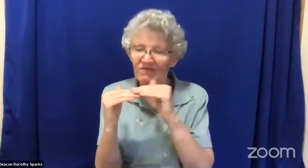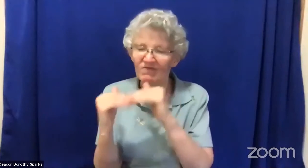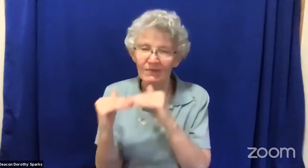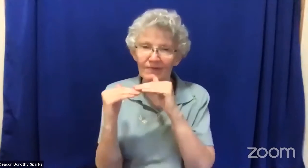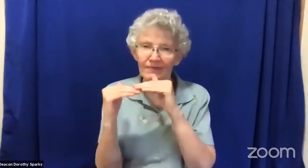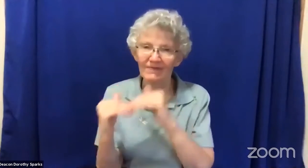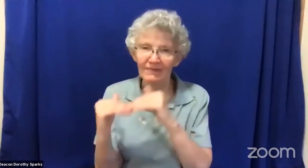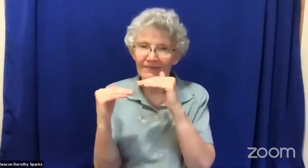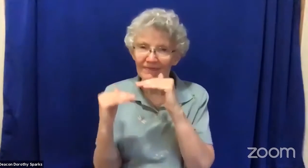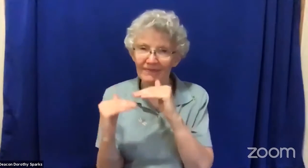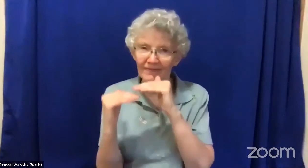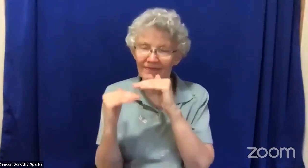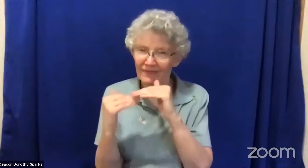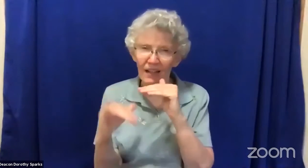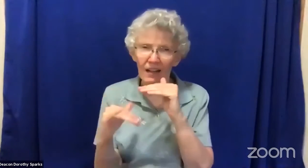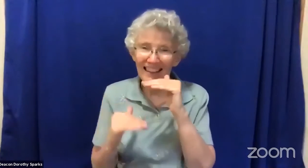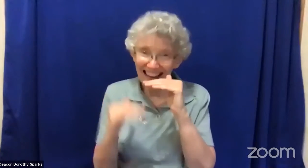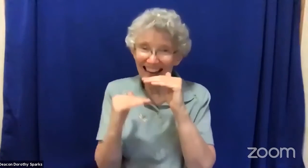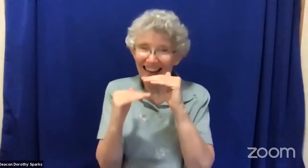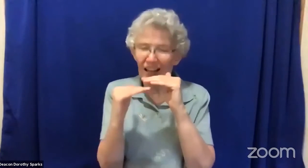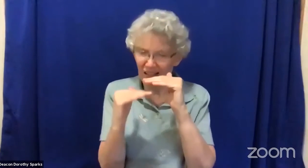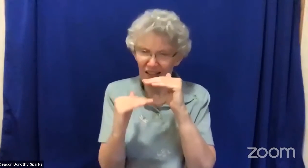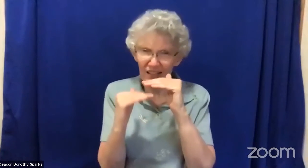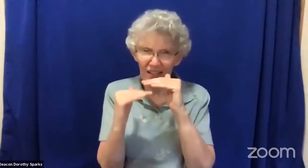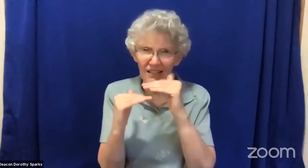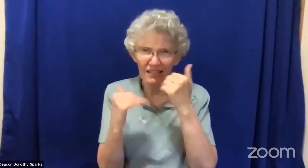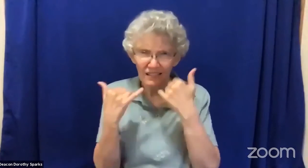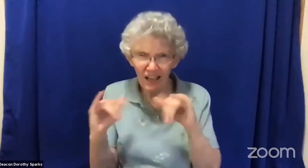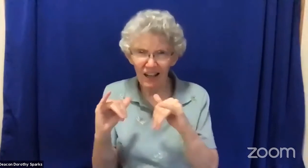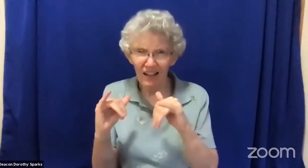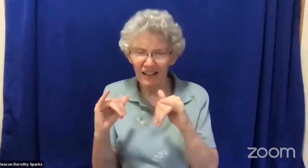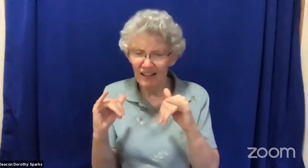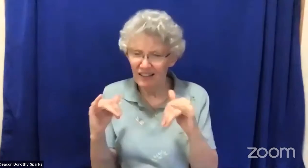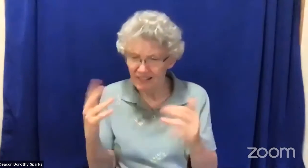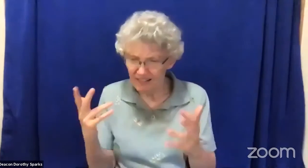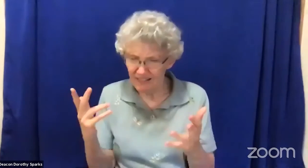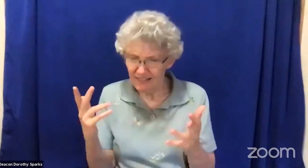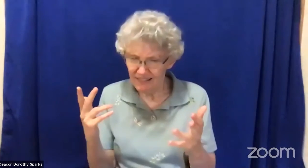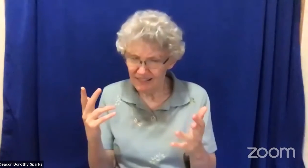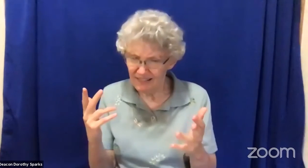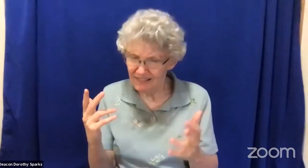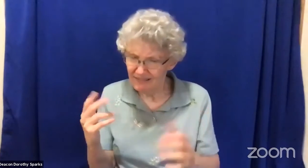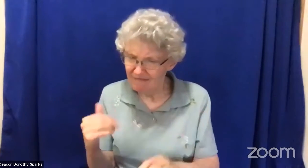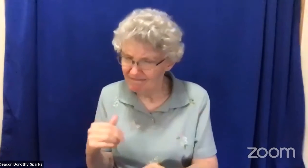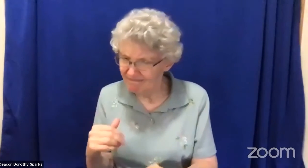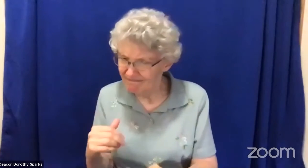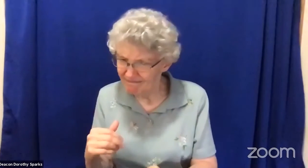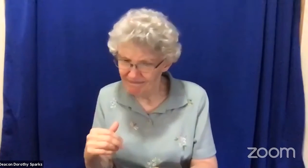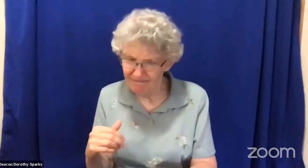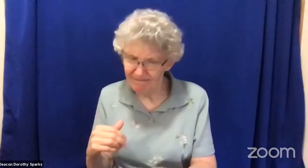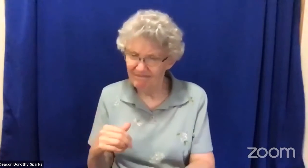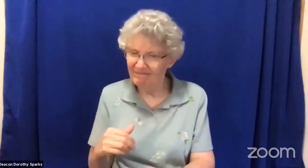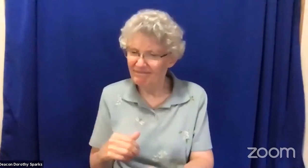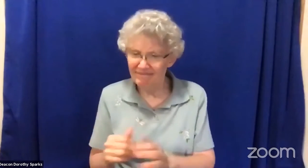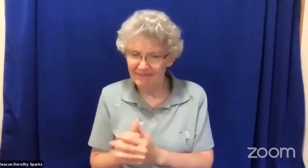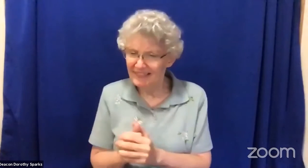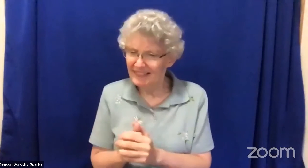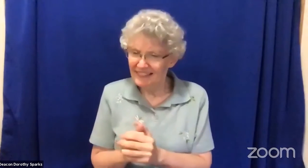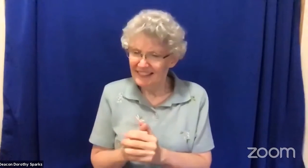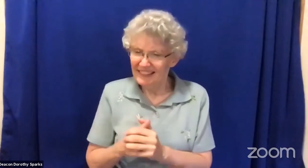though that this was signed into law. They did not experience the justice and the equality